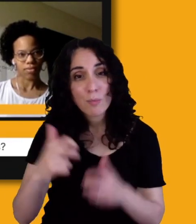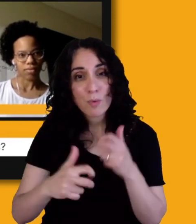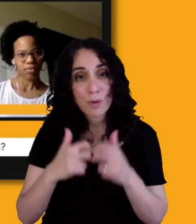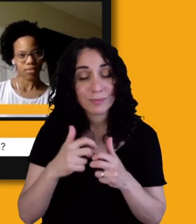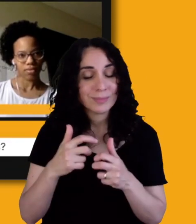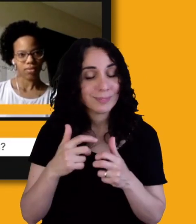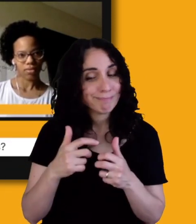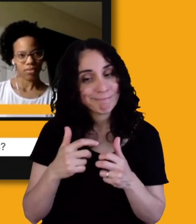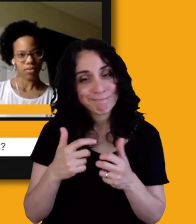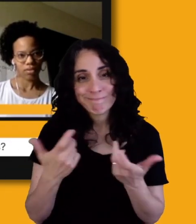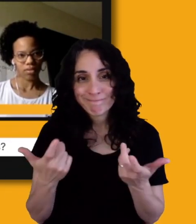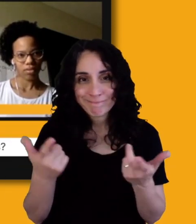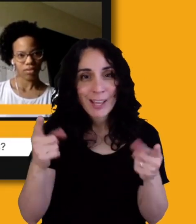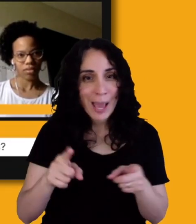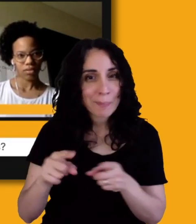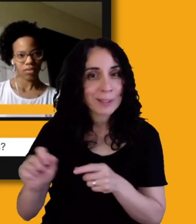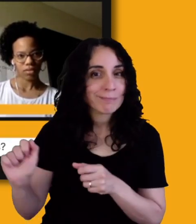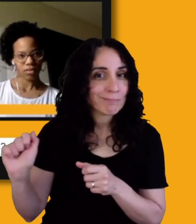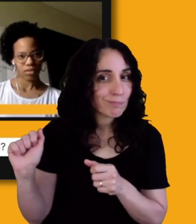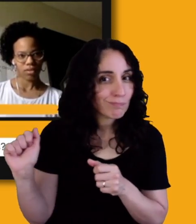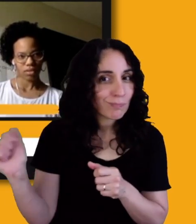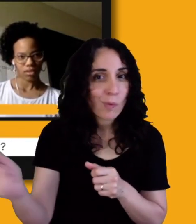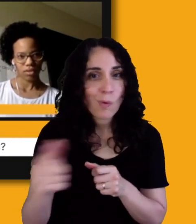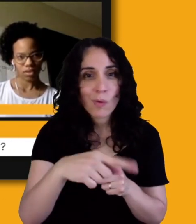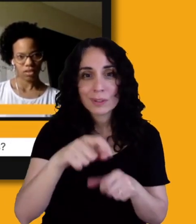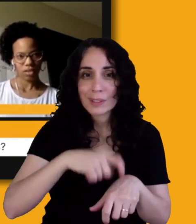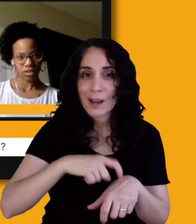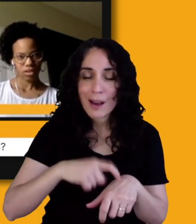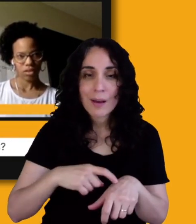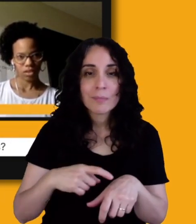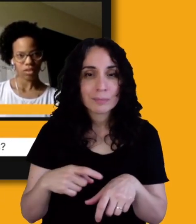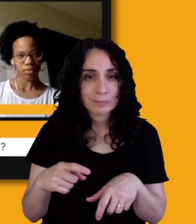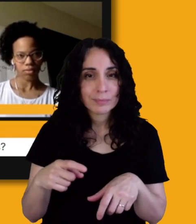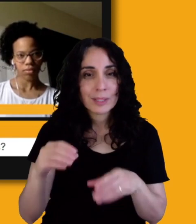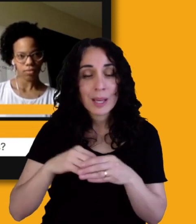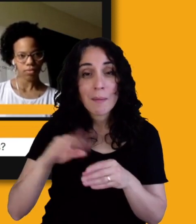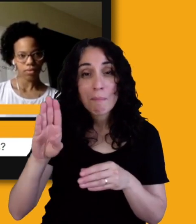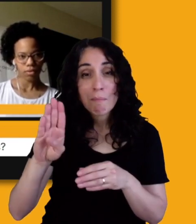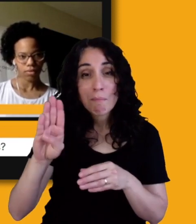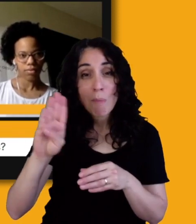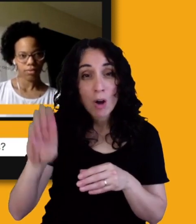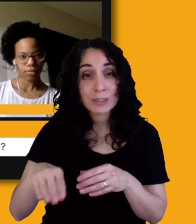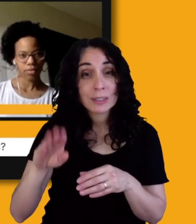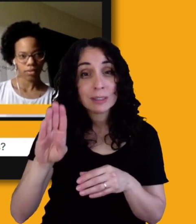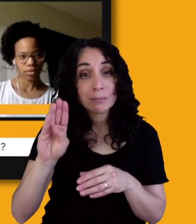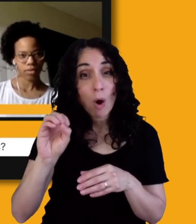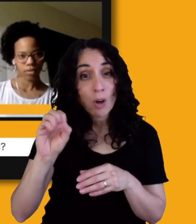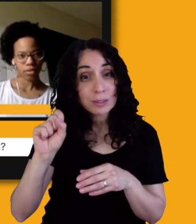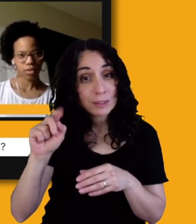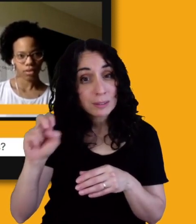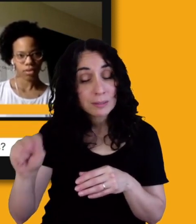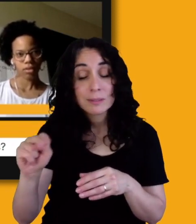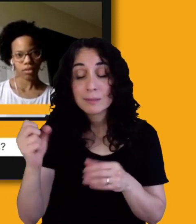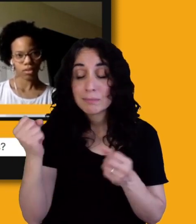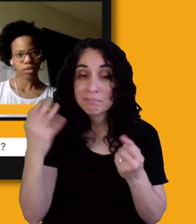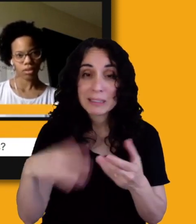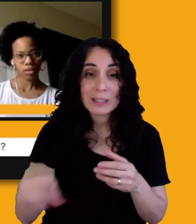this is another conflict that you'll see all the time is between the historic nature of buildings and cities and the desire to